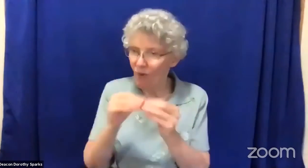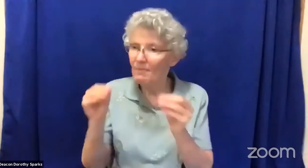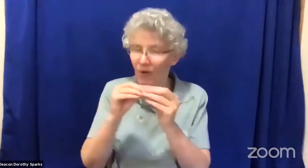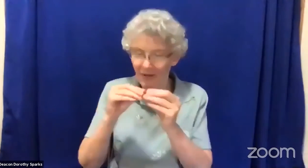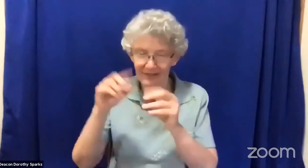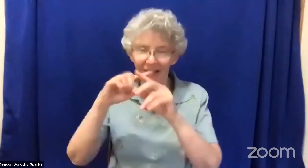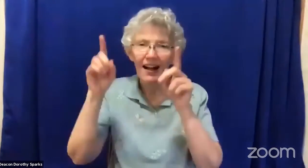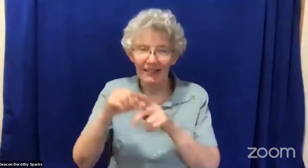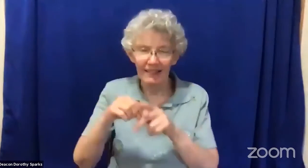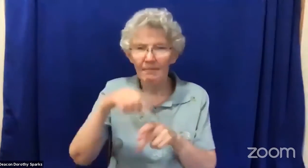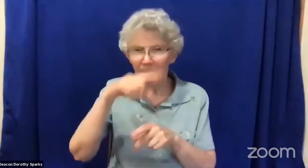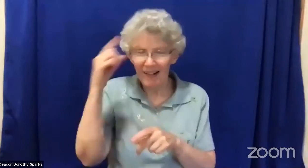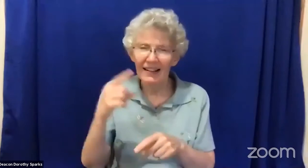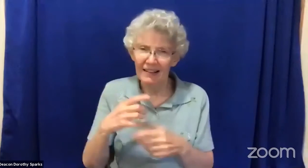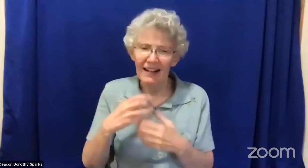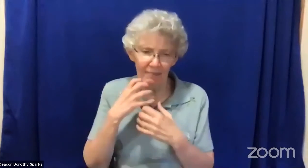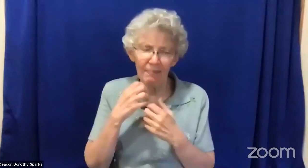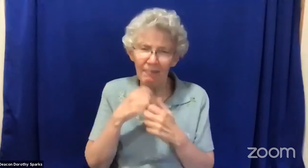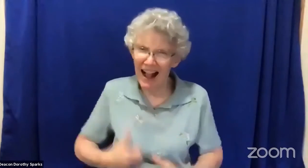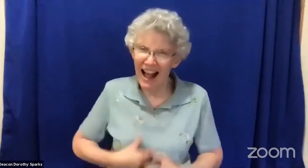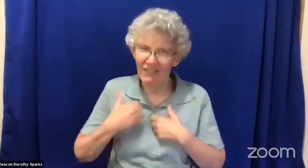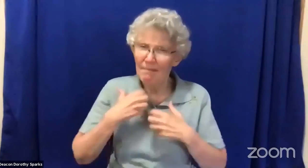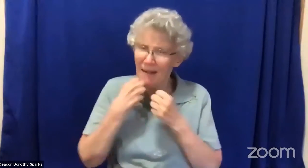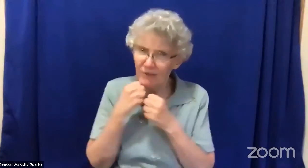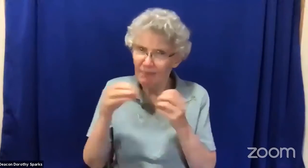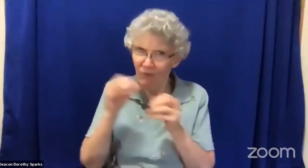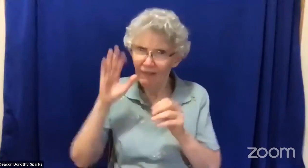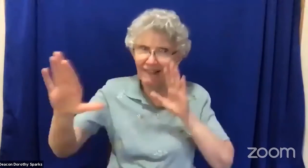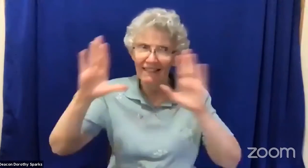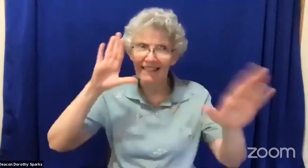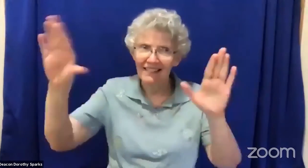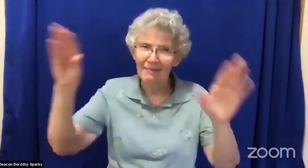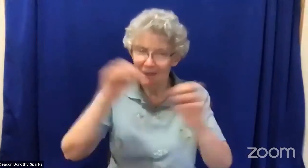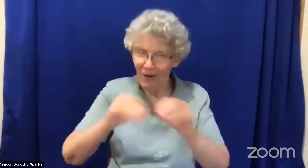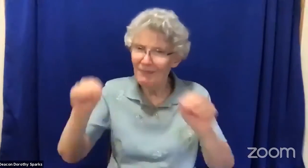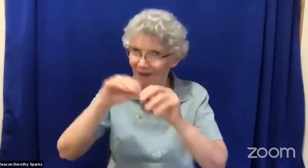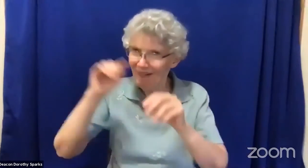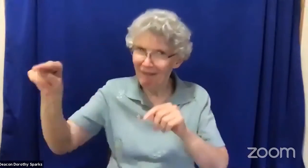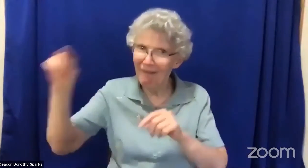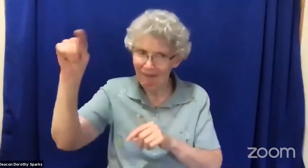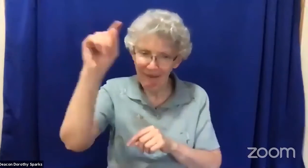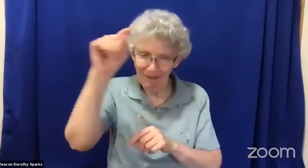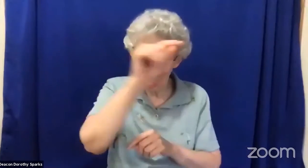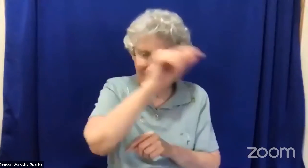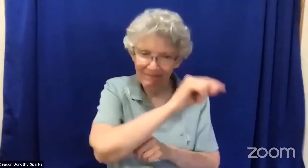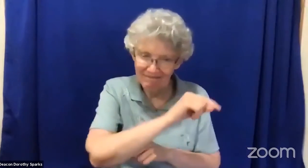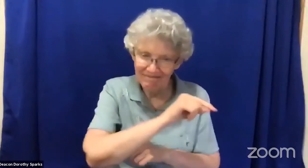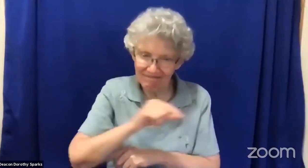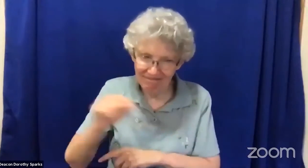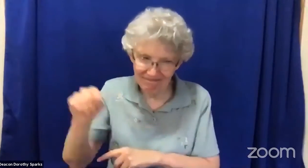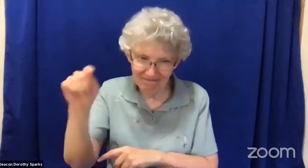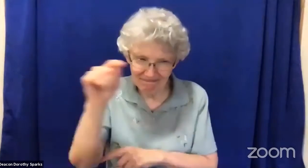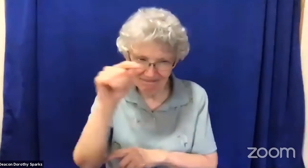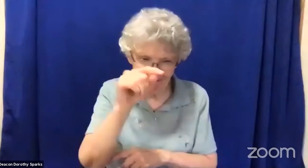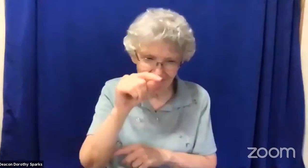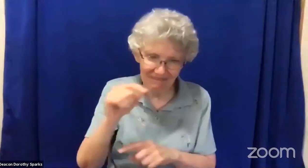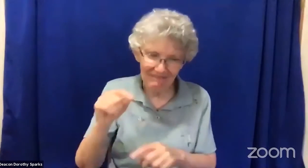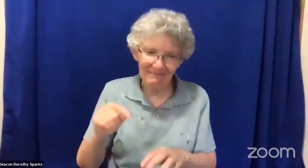this to my attention. And I think that more people are now realizing the oppression and the